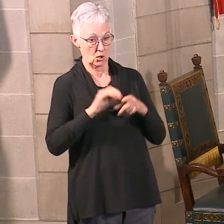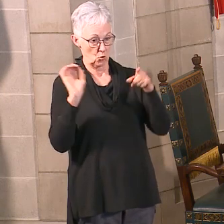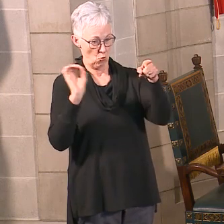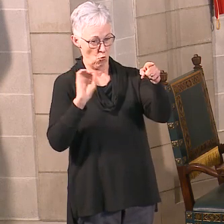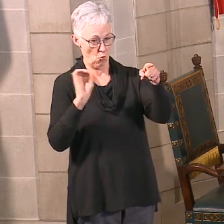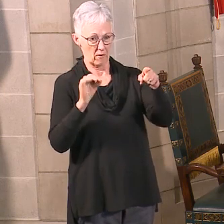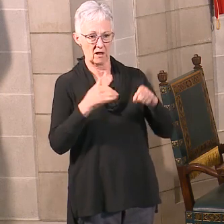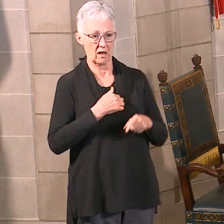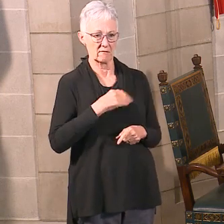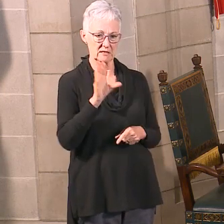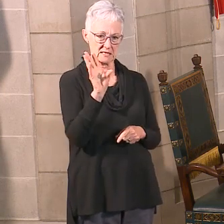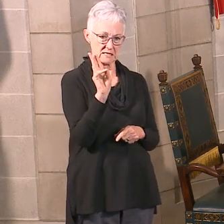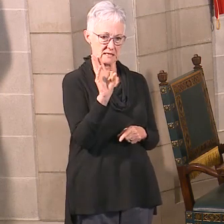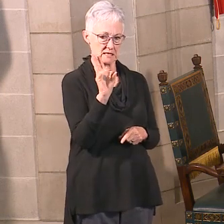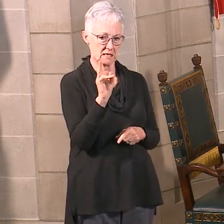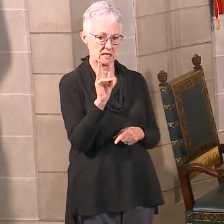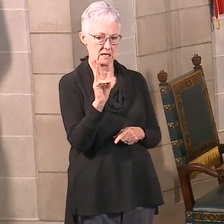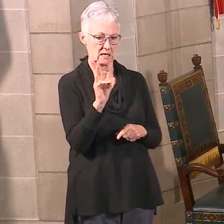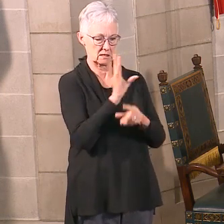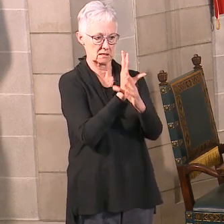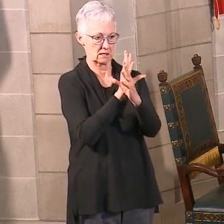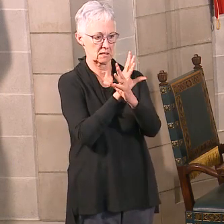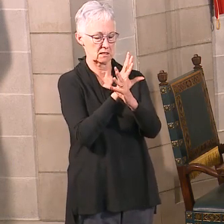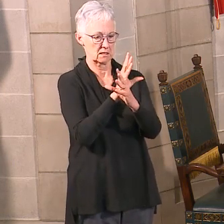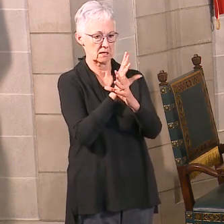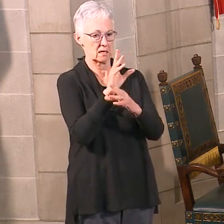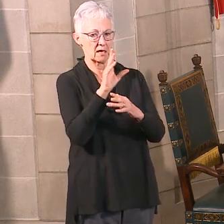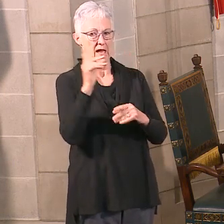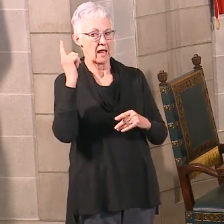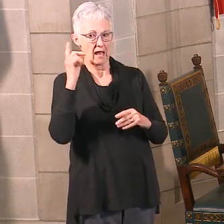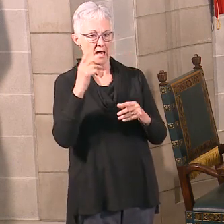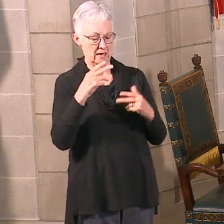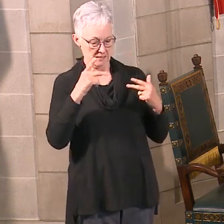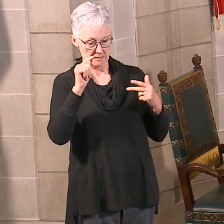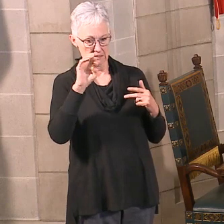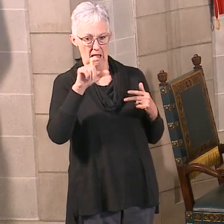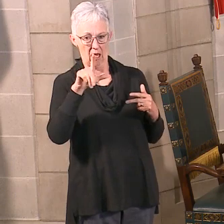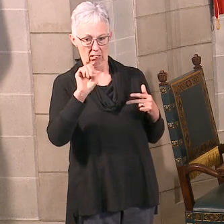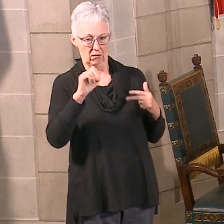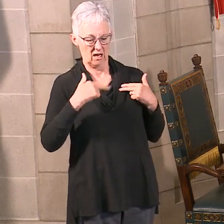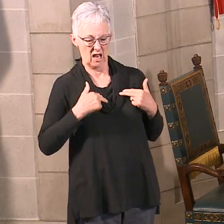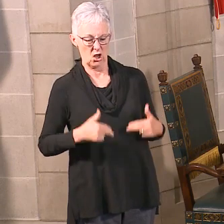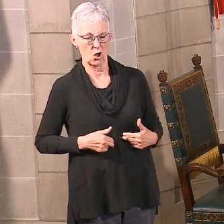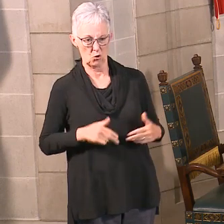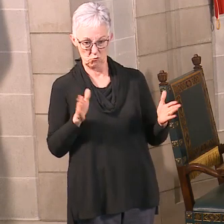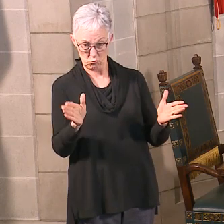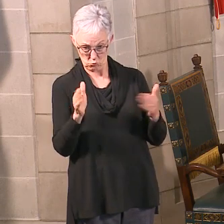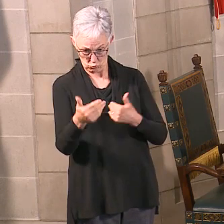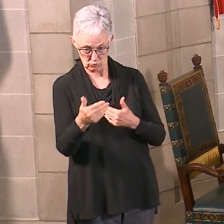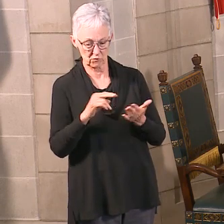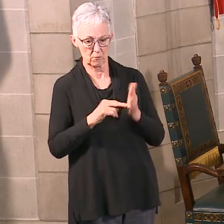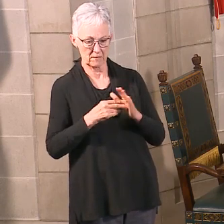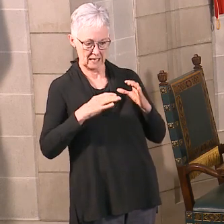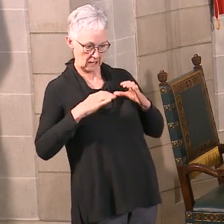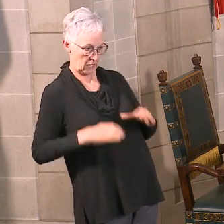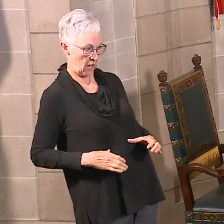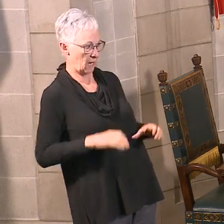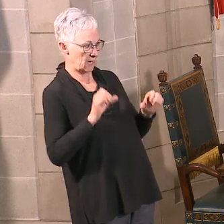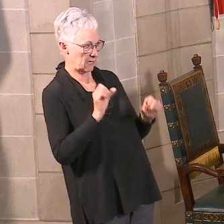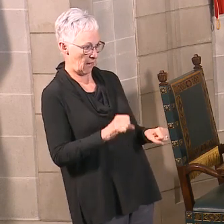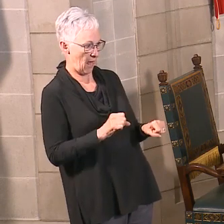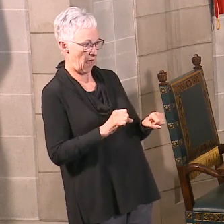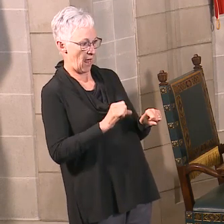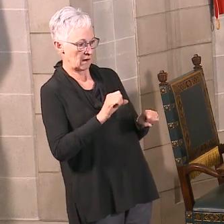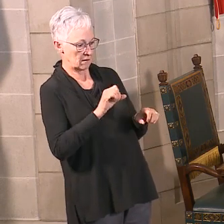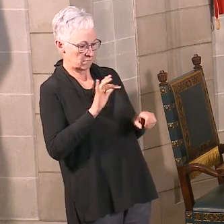telehealth rooms. So clients in the facility can connect with their therapists to help those individuals who don't have access to